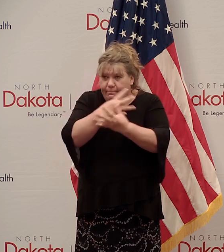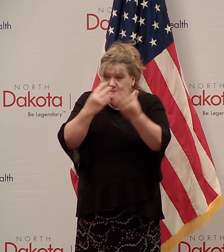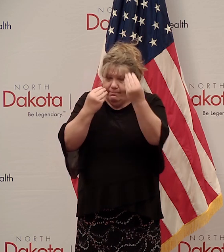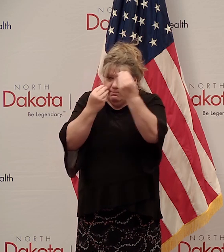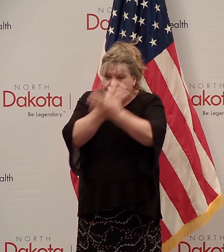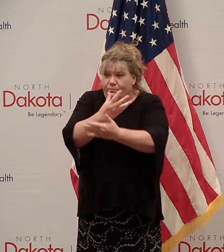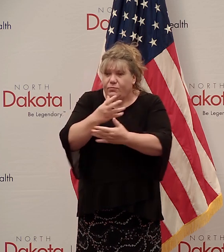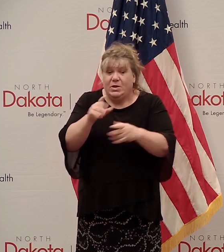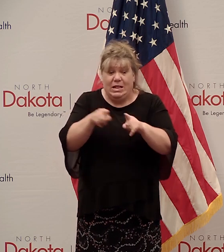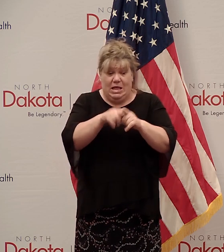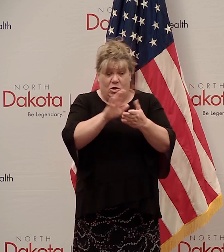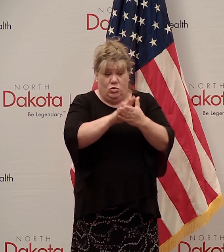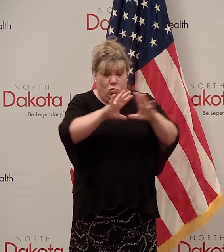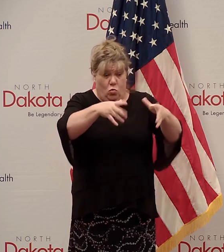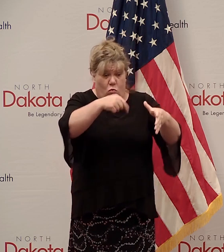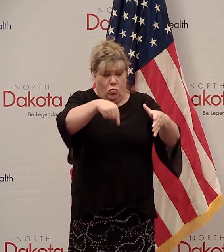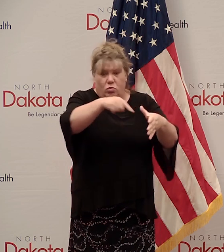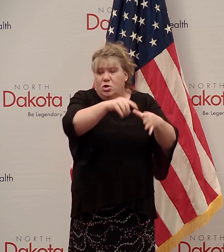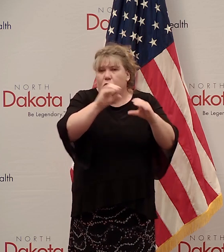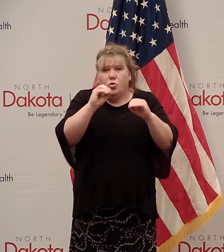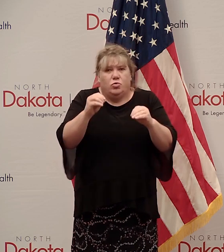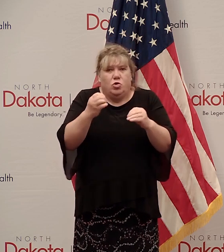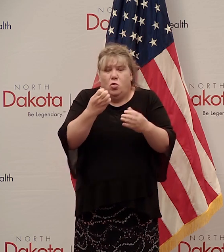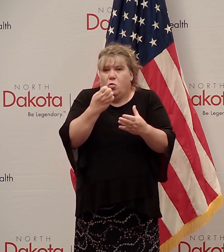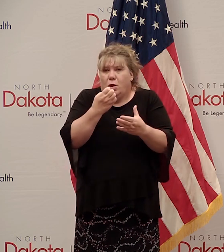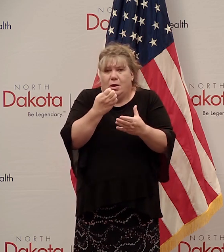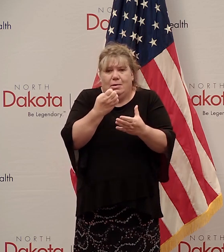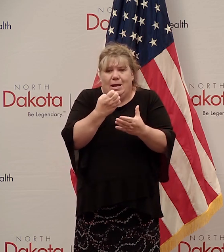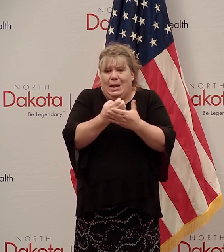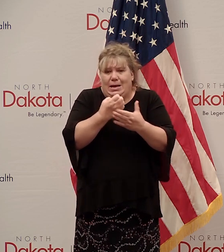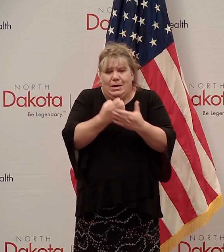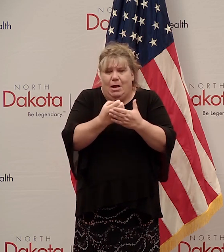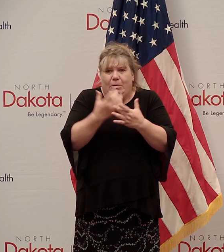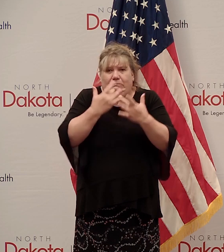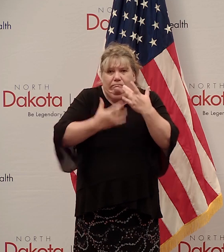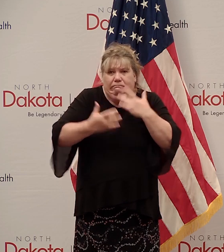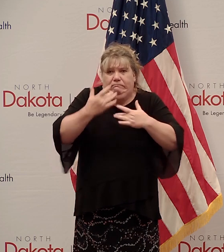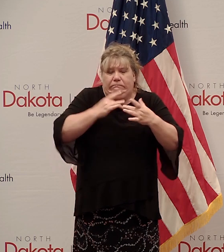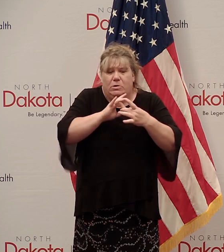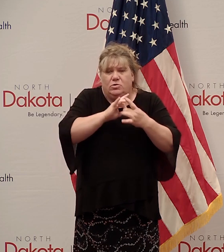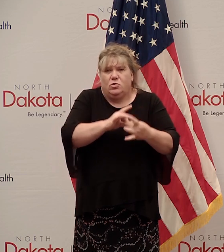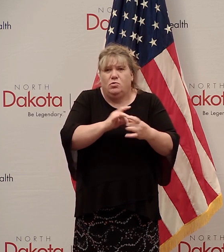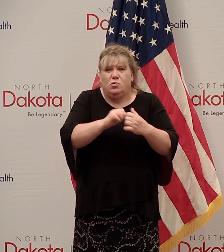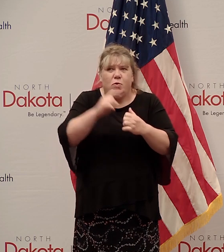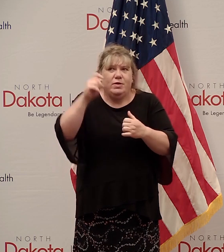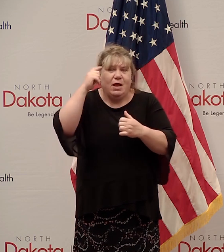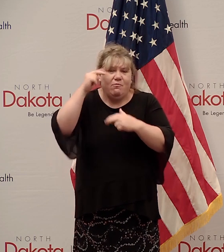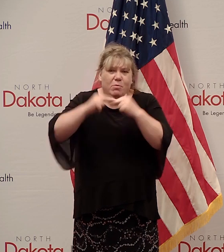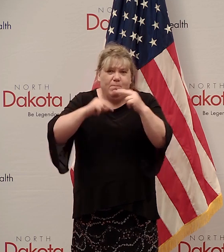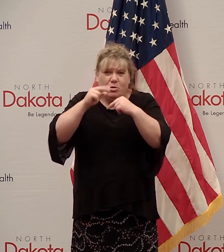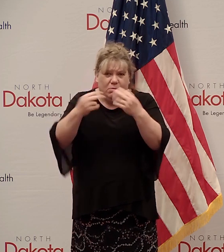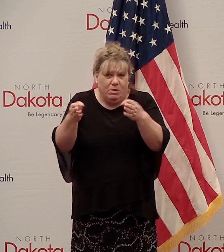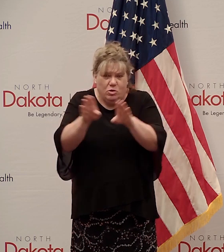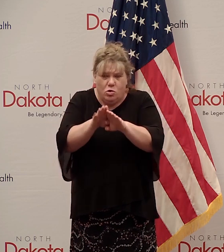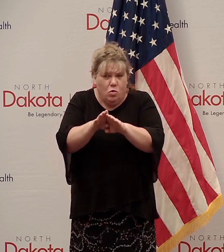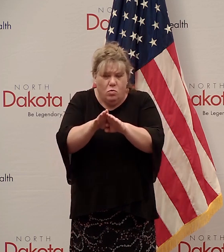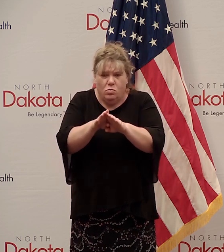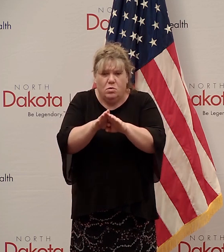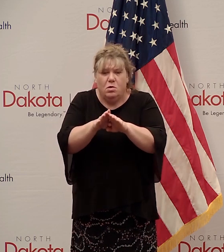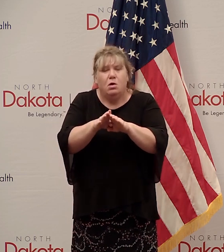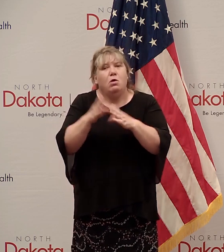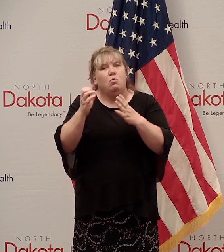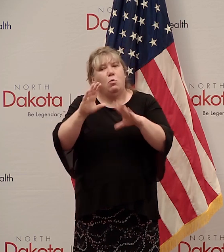schools, there's right now no economic hardship associated with government buildings being closed. We want to